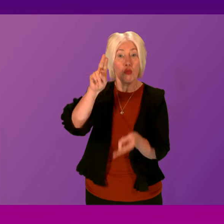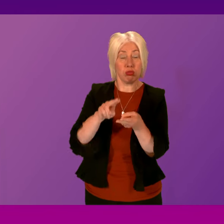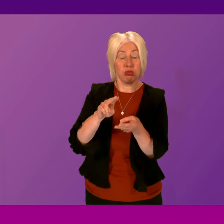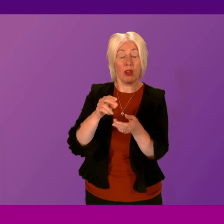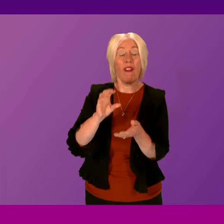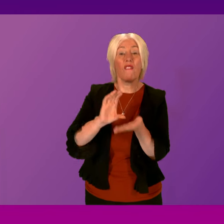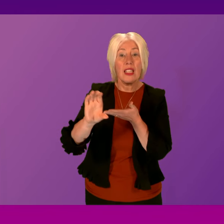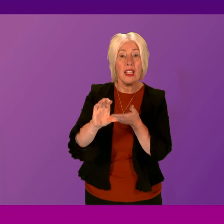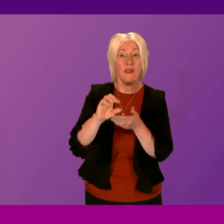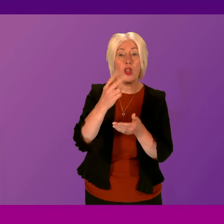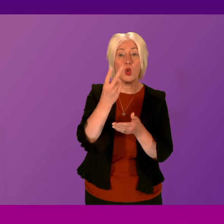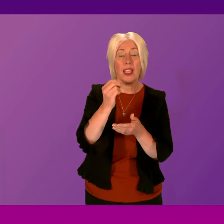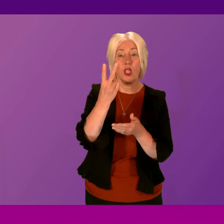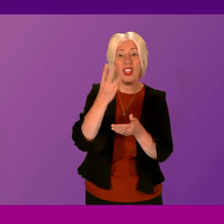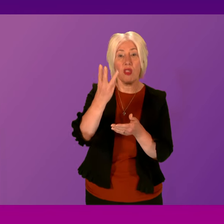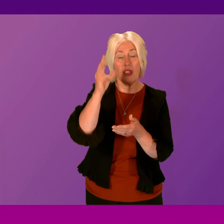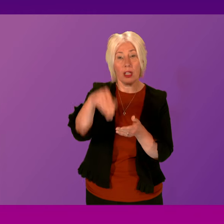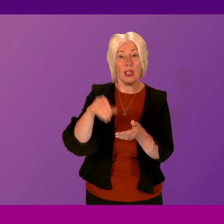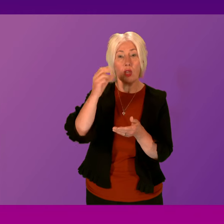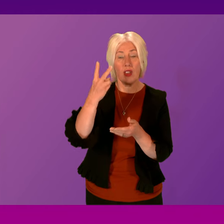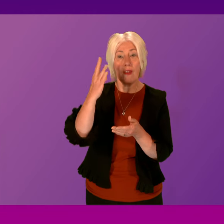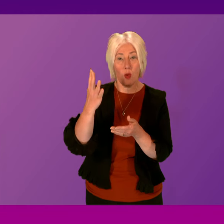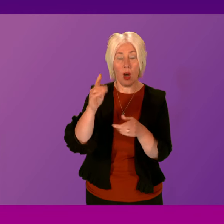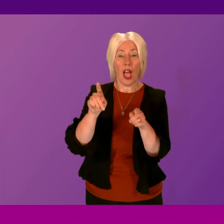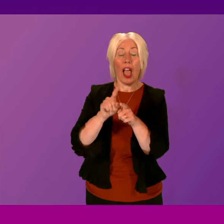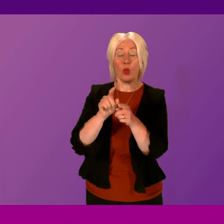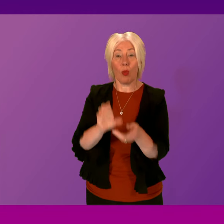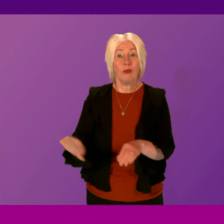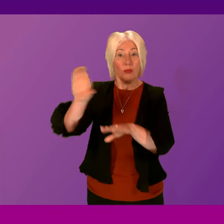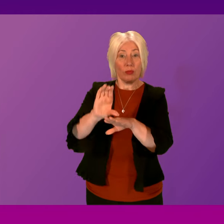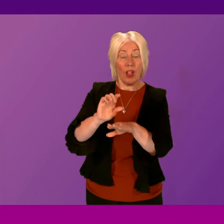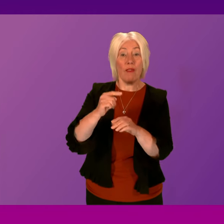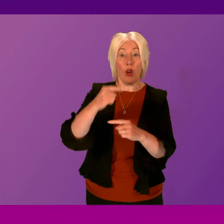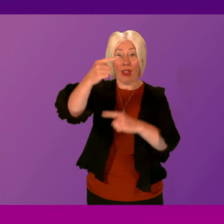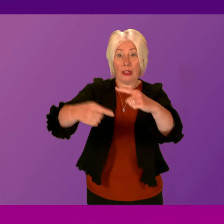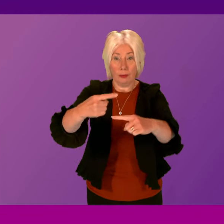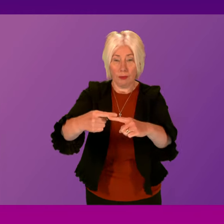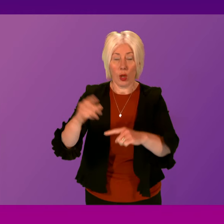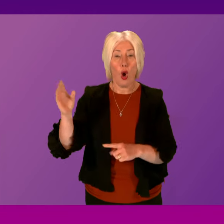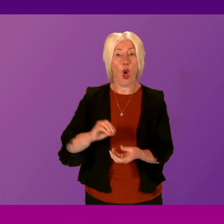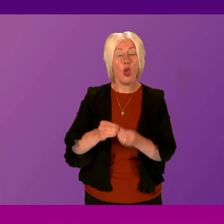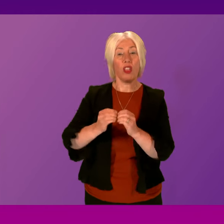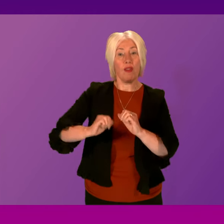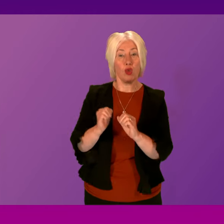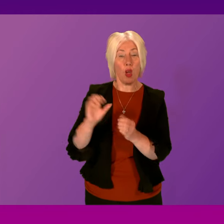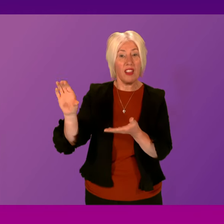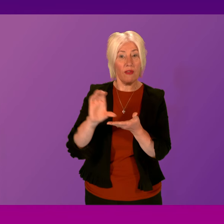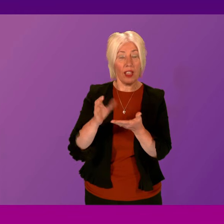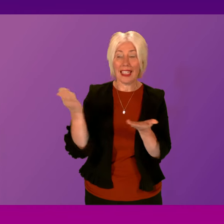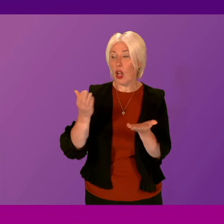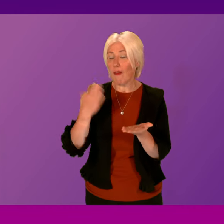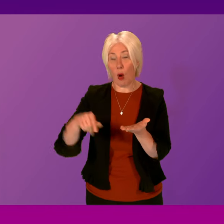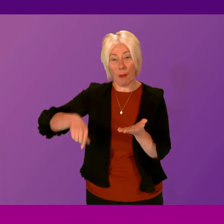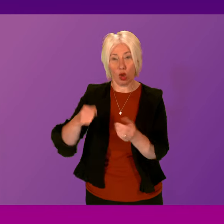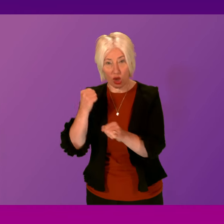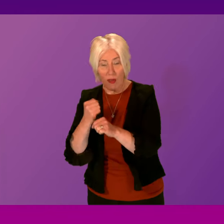for 23-24, along with a further £6.6 million for 24-25. All Creative Scotland's funds, whether funded by Scottish Government